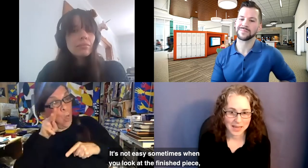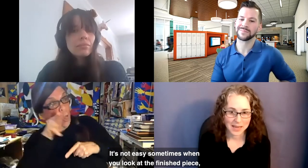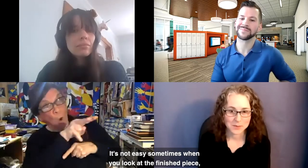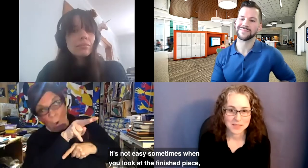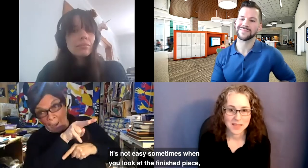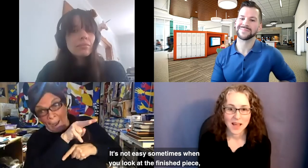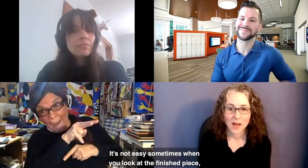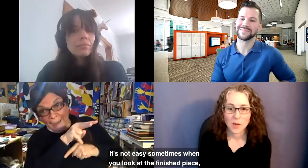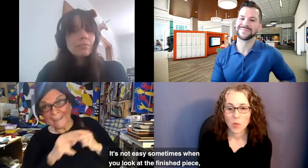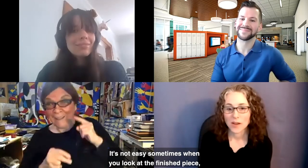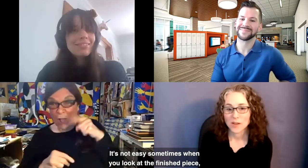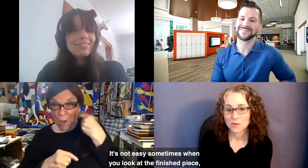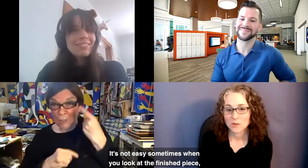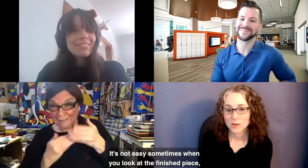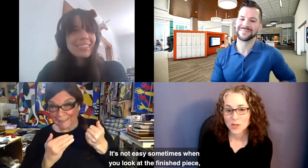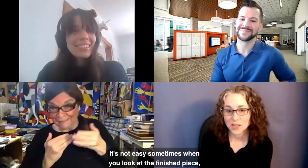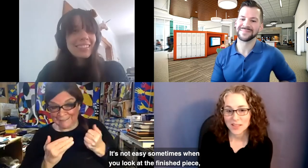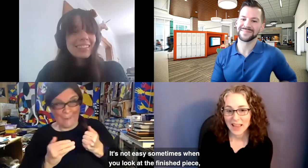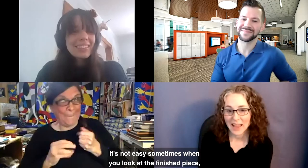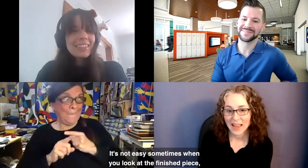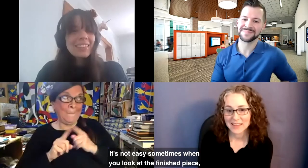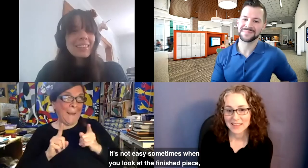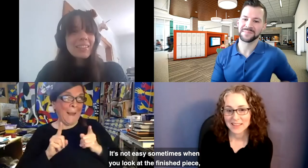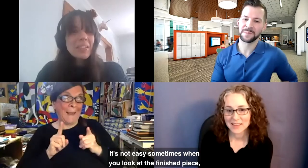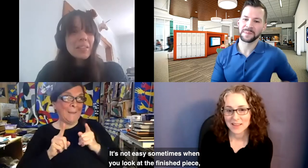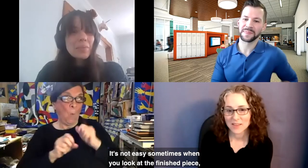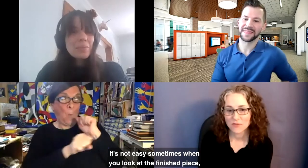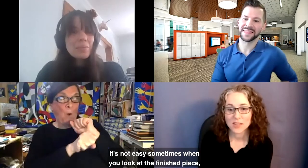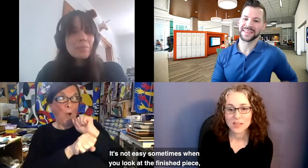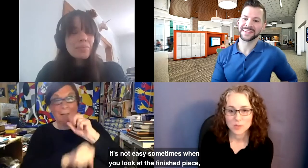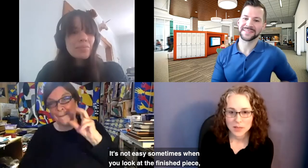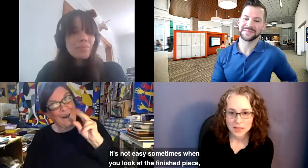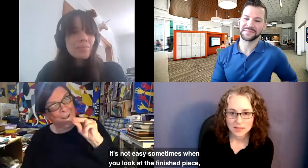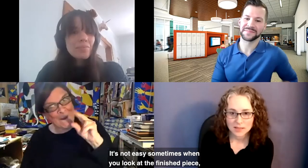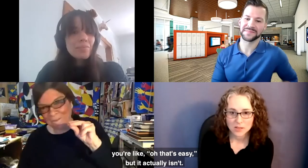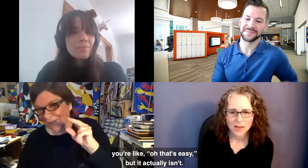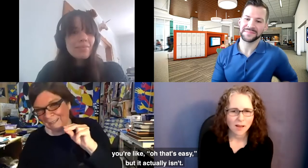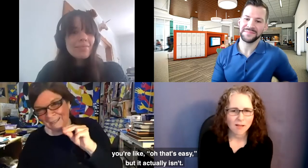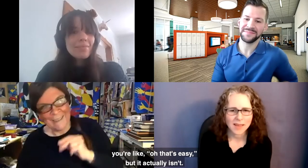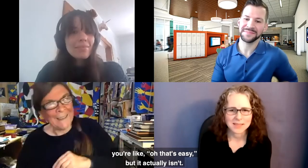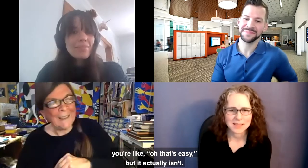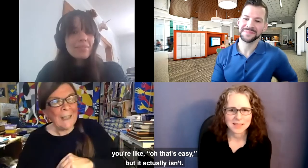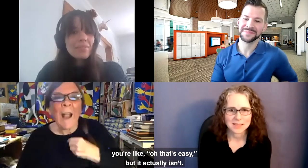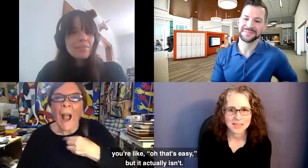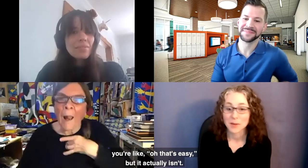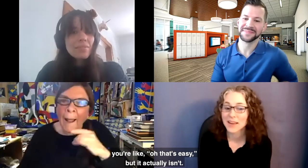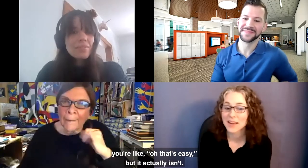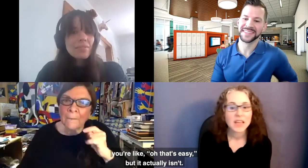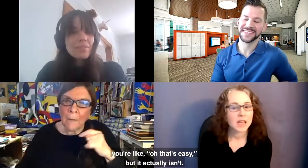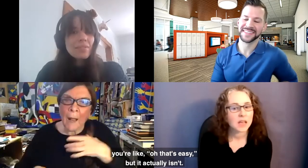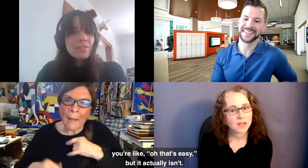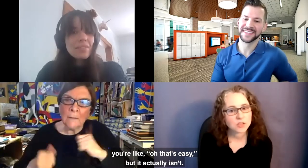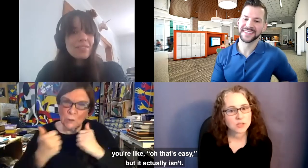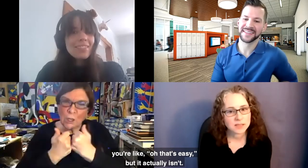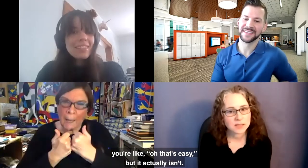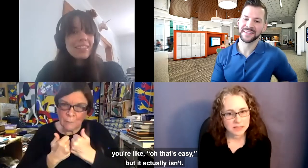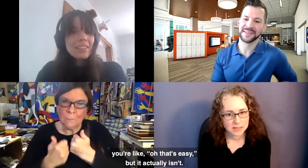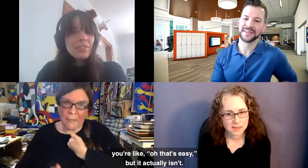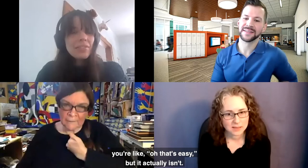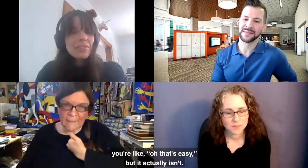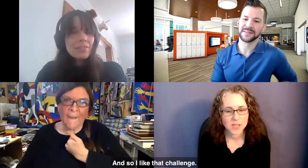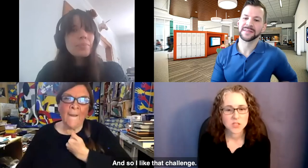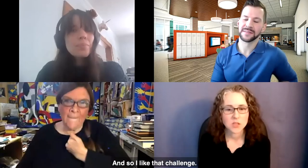sometimes. When you look at the finished piece, you're like, oh, that's easy. But it actually